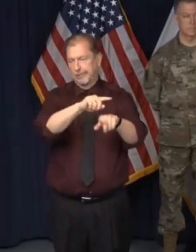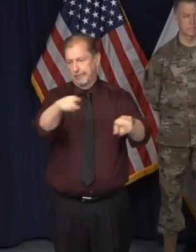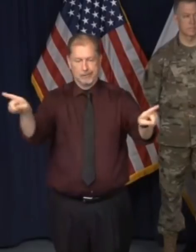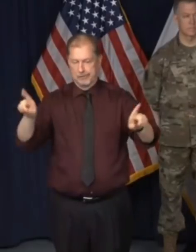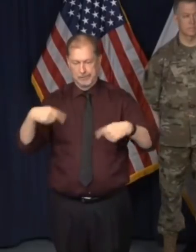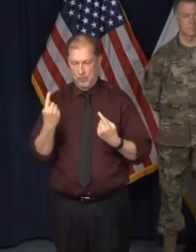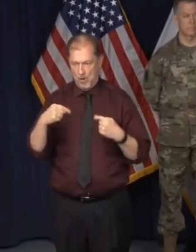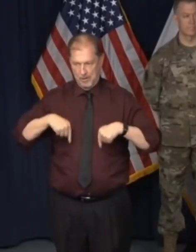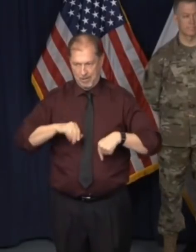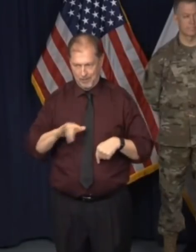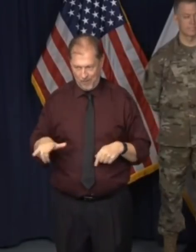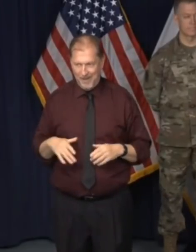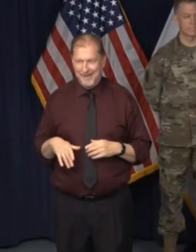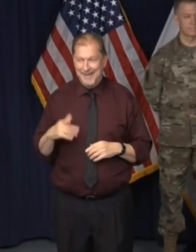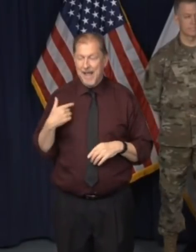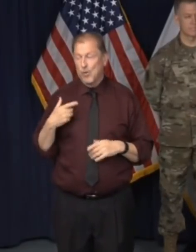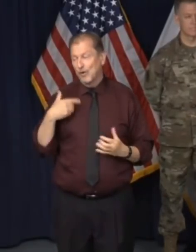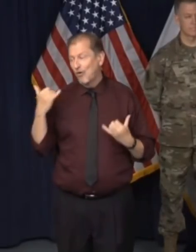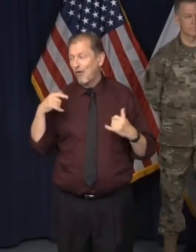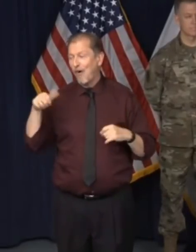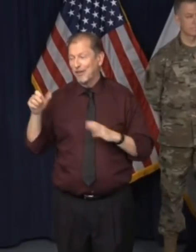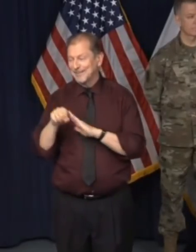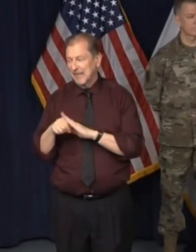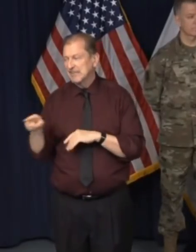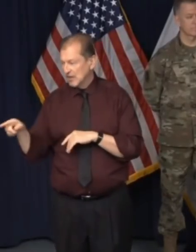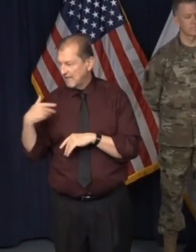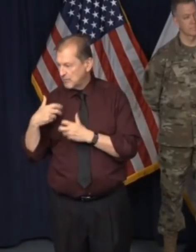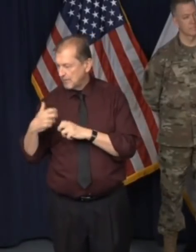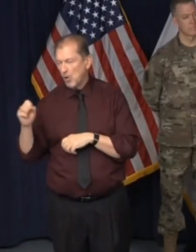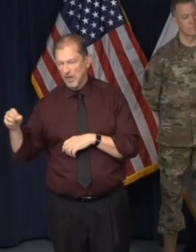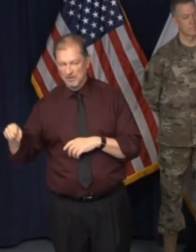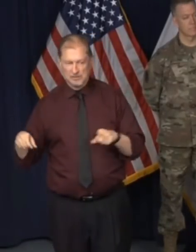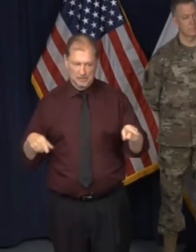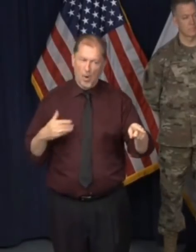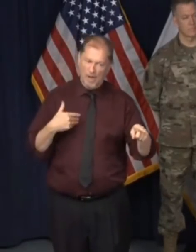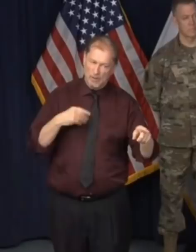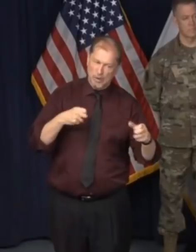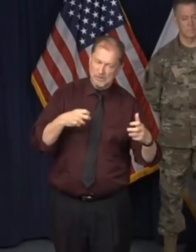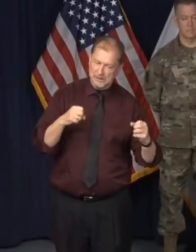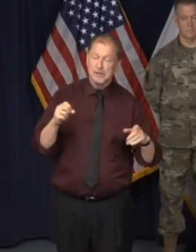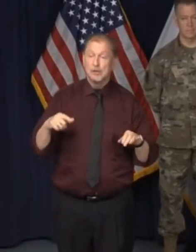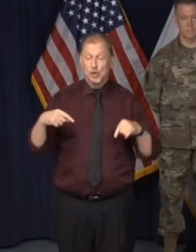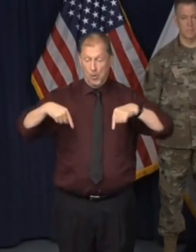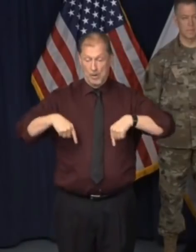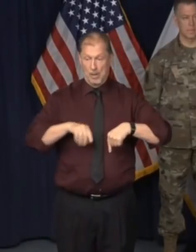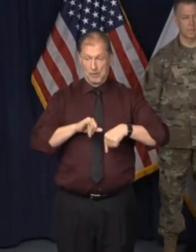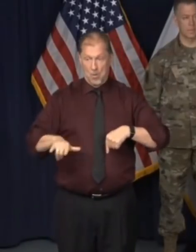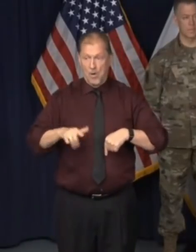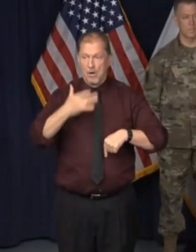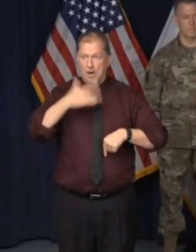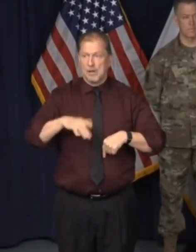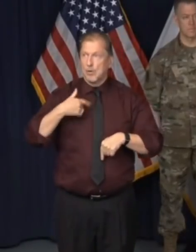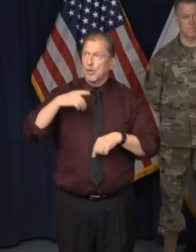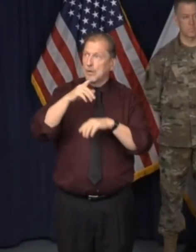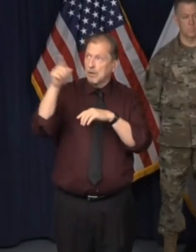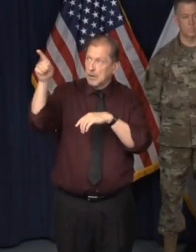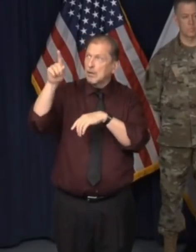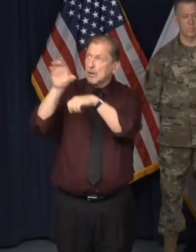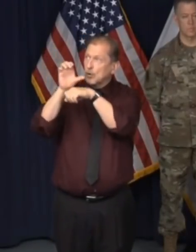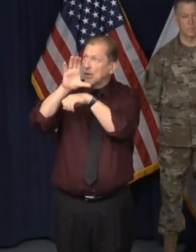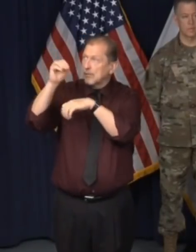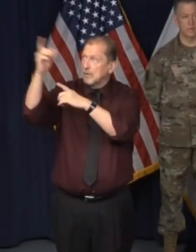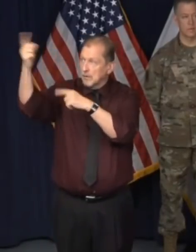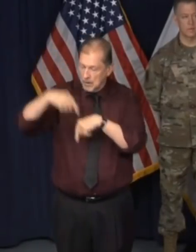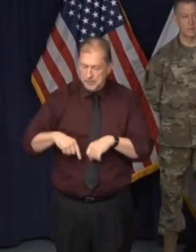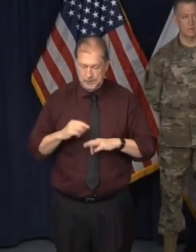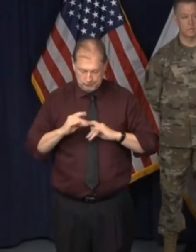you know, we've had conversations with each other about that problem. And here in Illinois, though, I'm, you know, pleased to say that we're at least, you